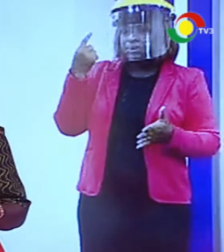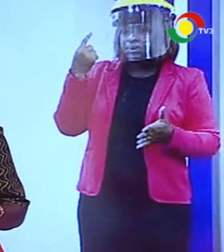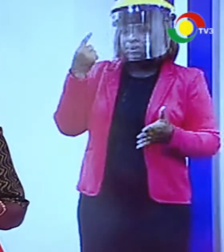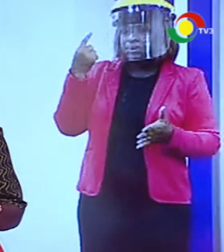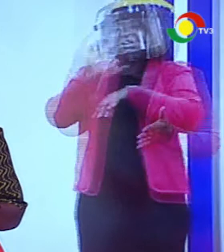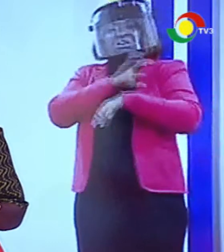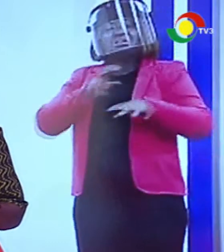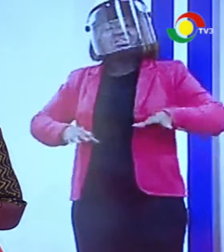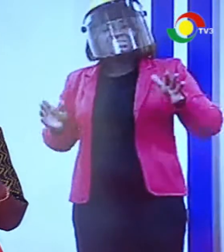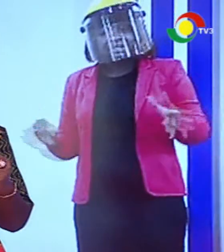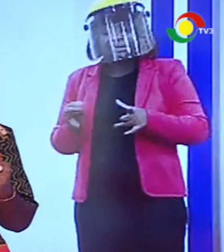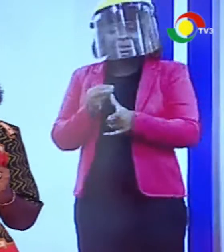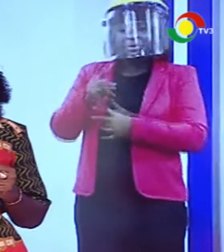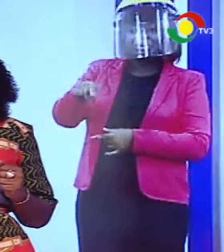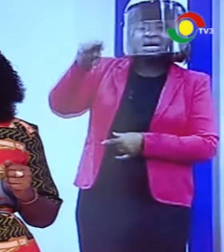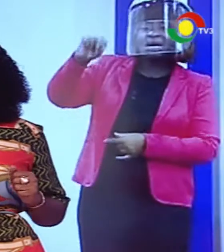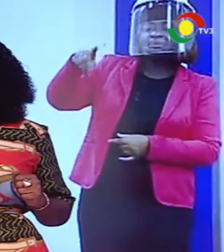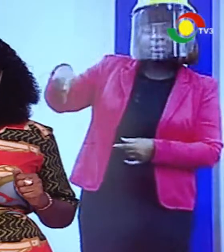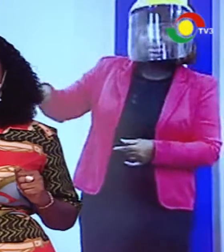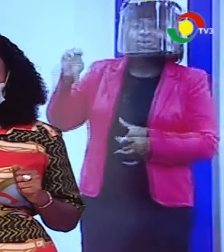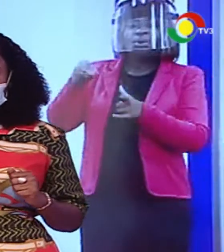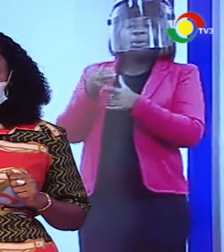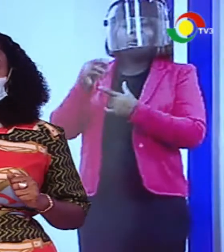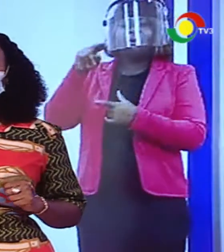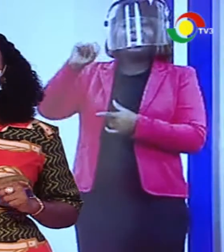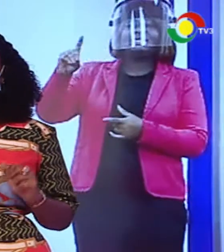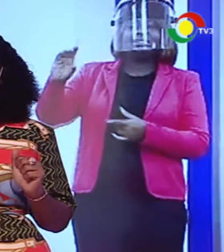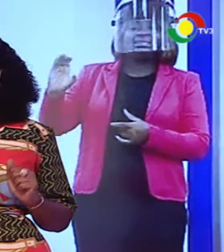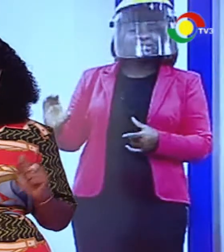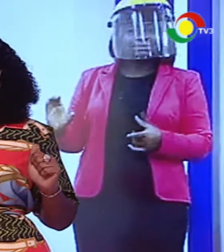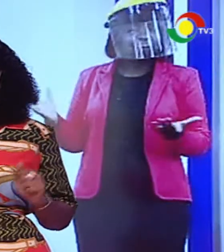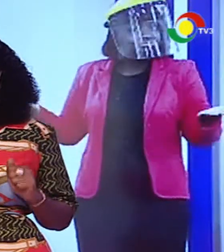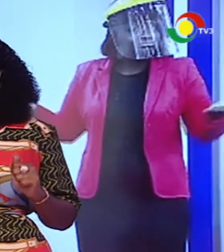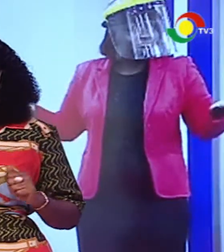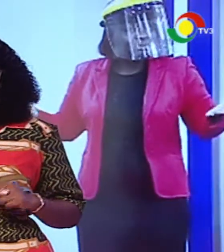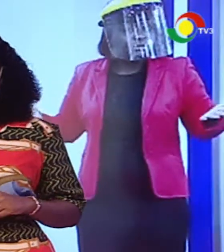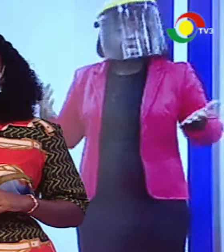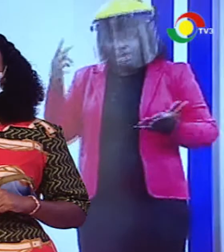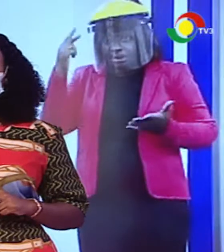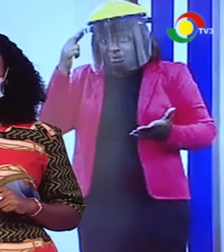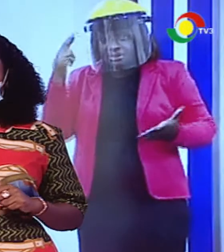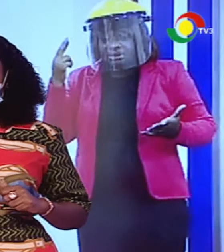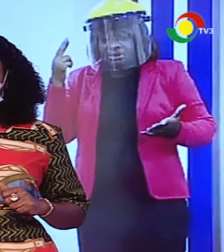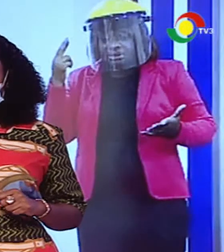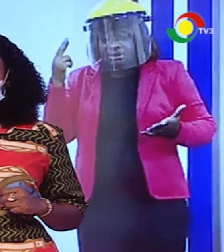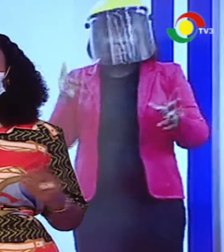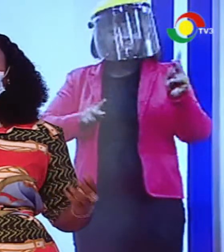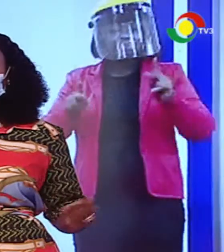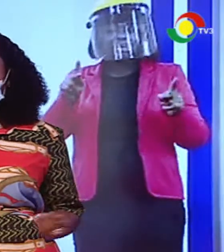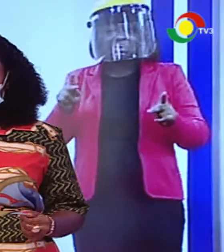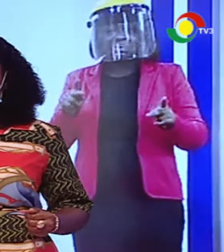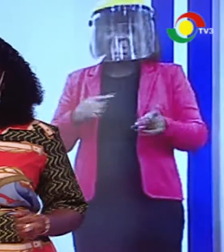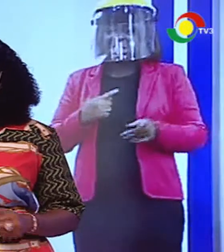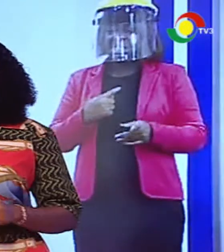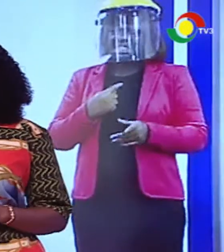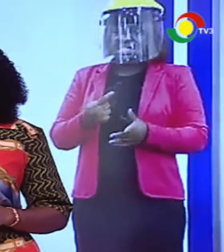found through general surveillance and then 8,549 from enhanced contact tracing. Our recoveries which had a huge